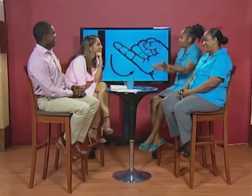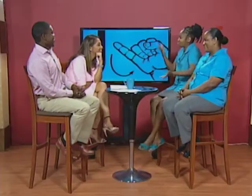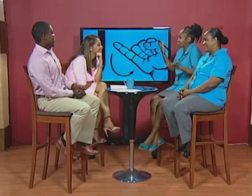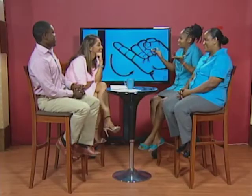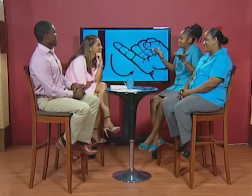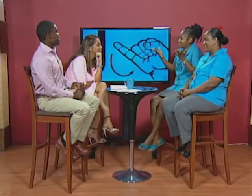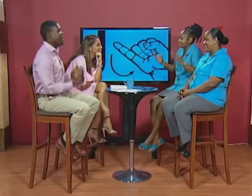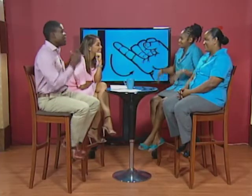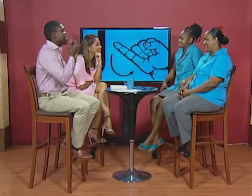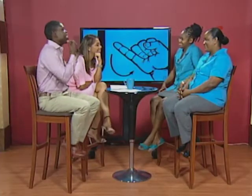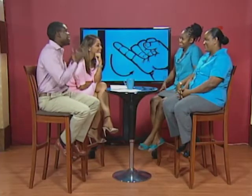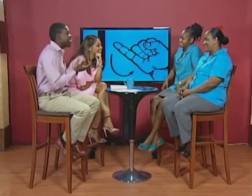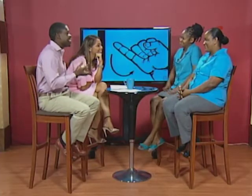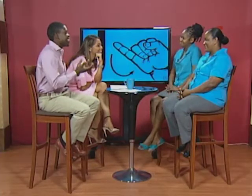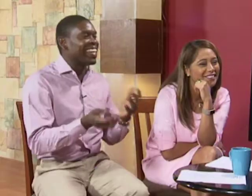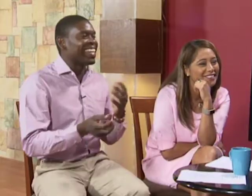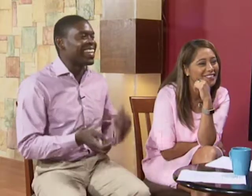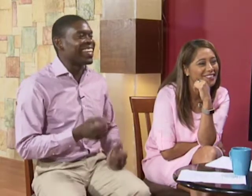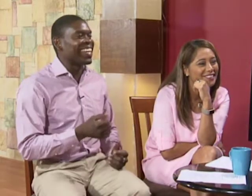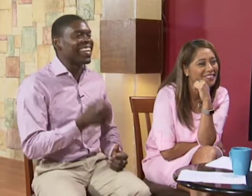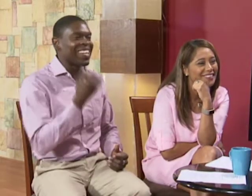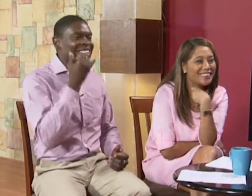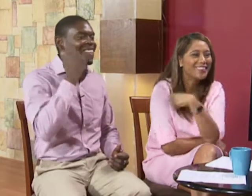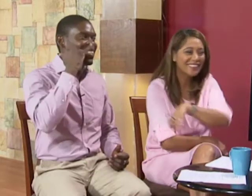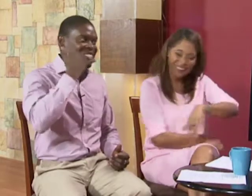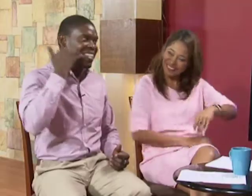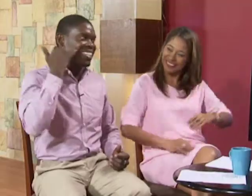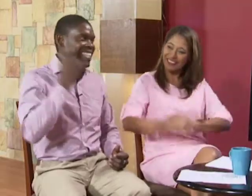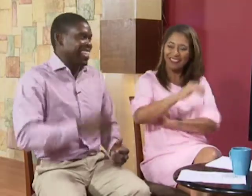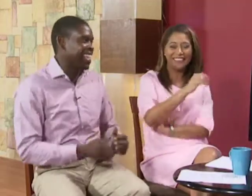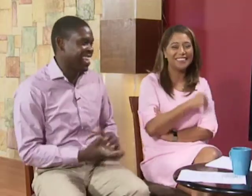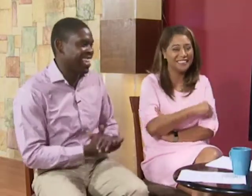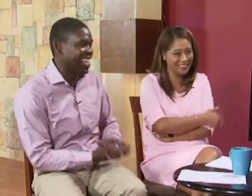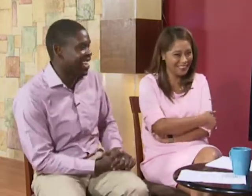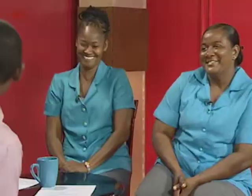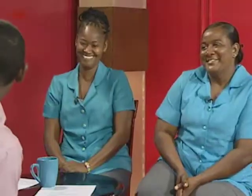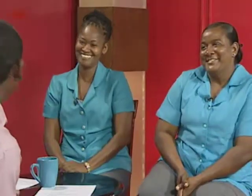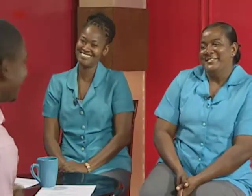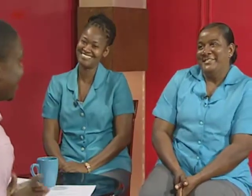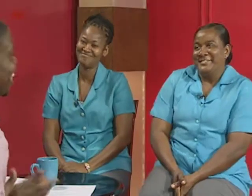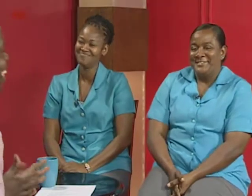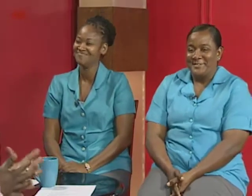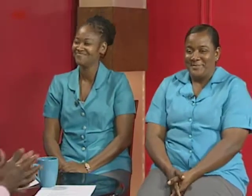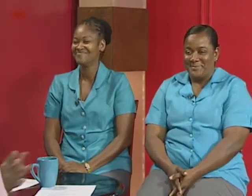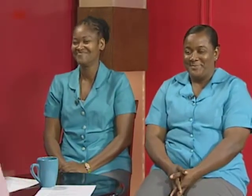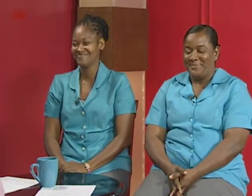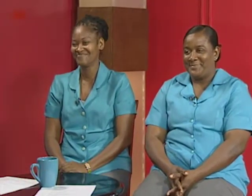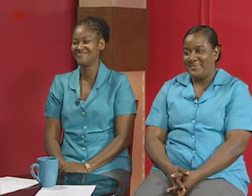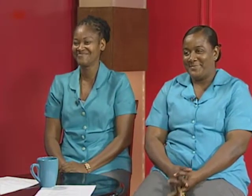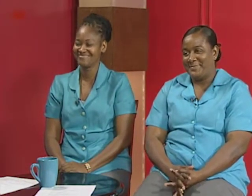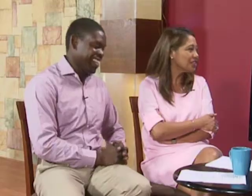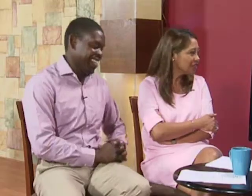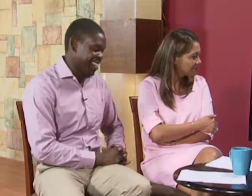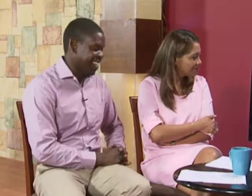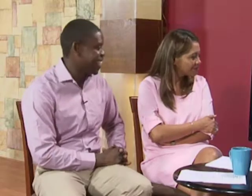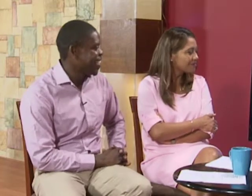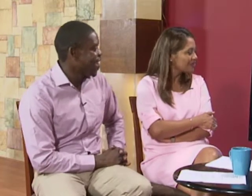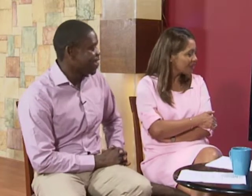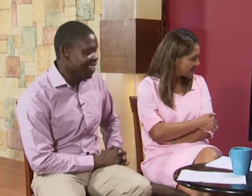figure out something else no i i like it i like it i like it this is lovely yeah